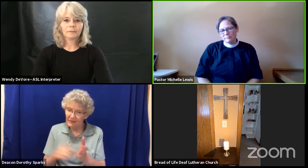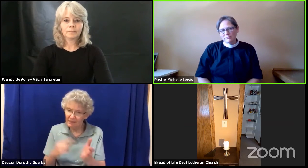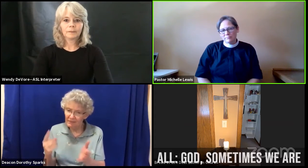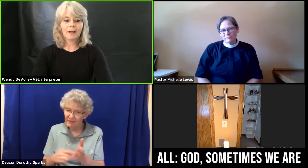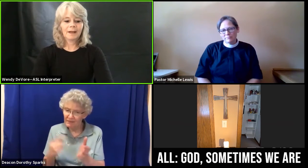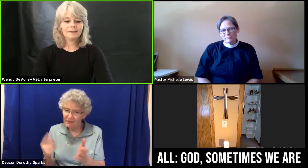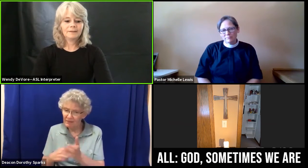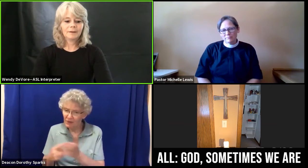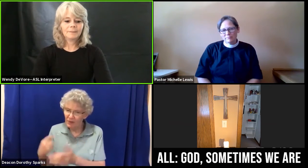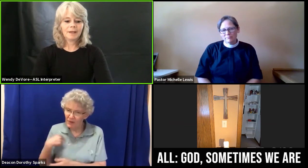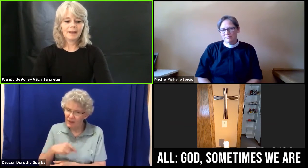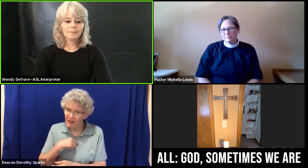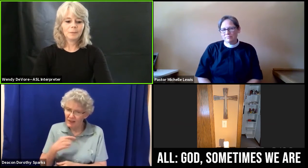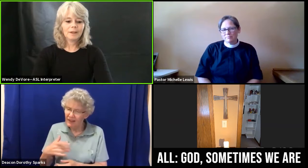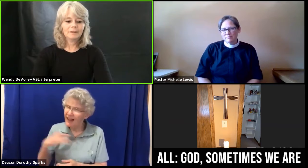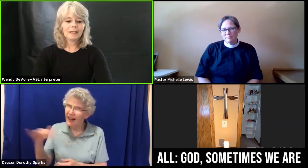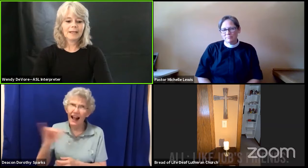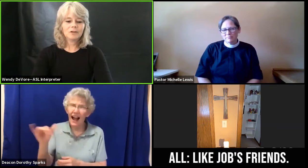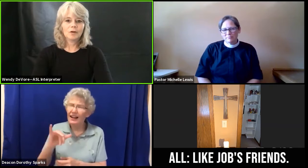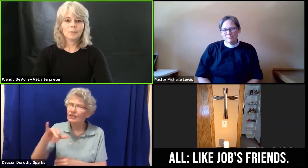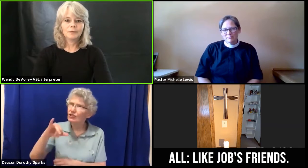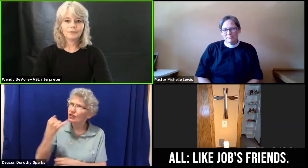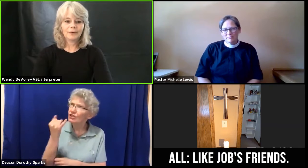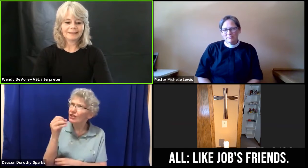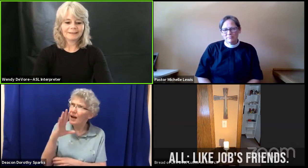God, sometimes we are like Job's friends.